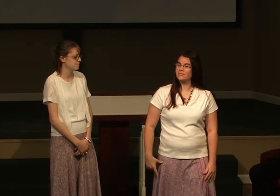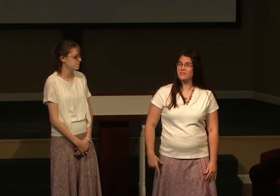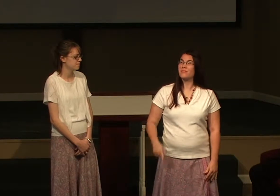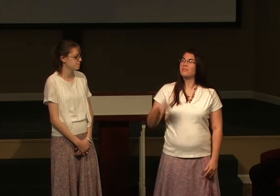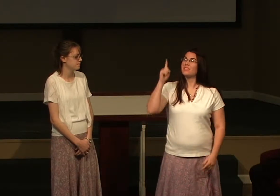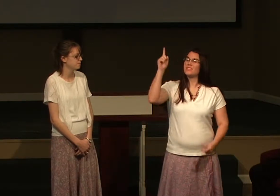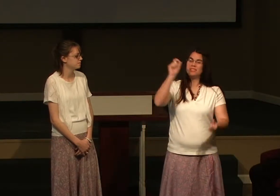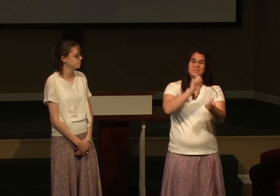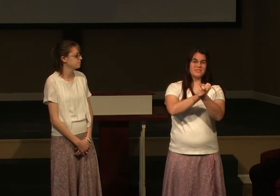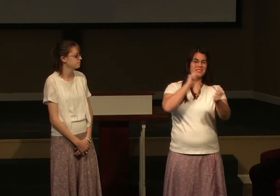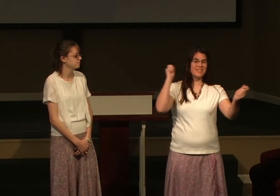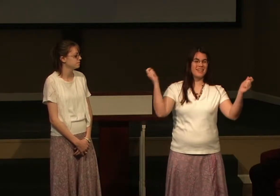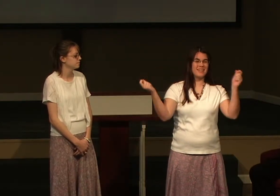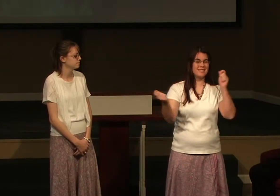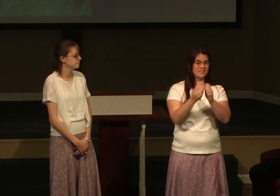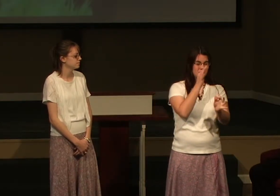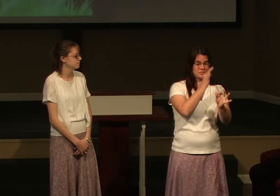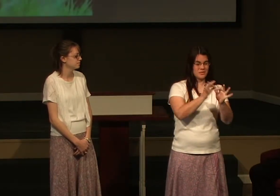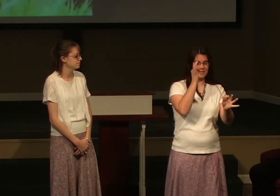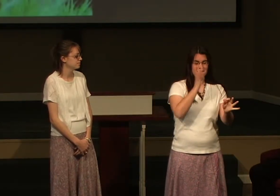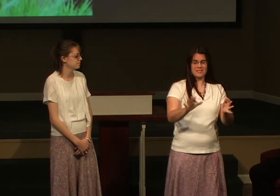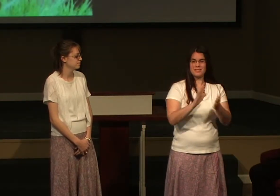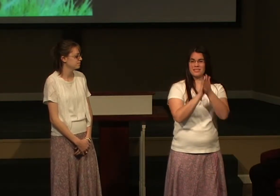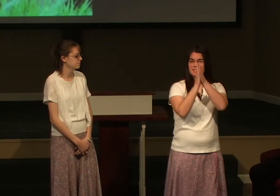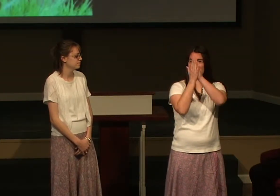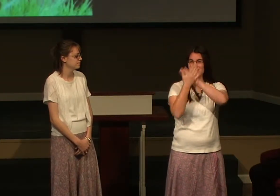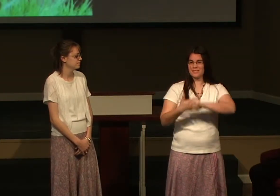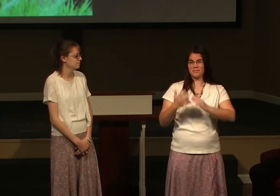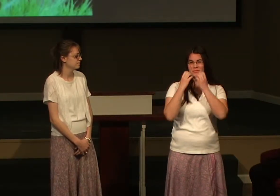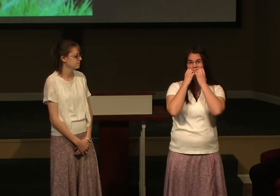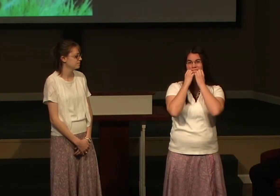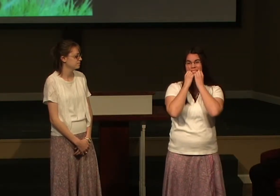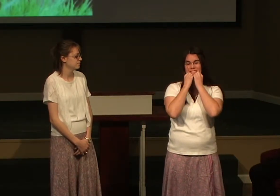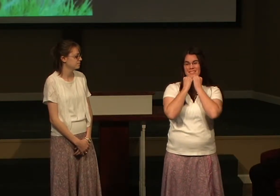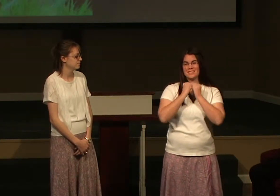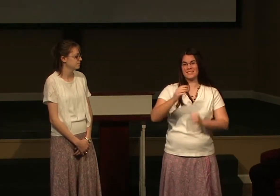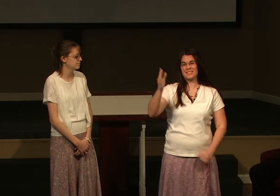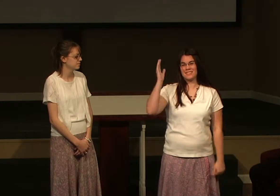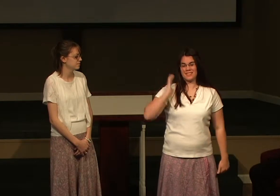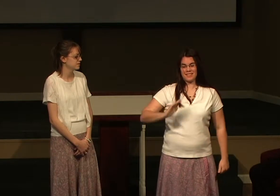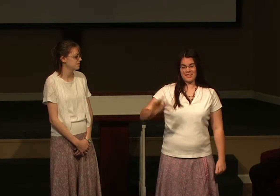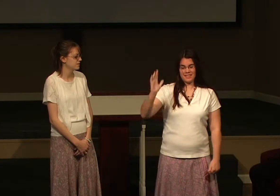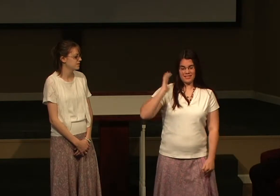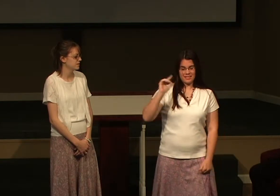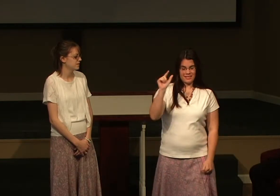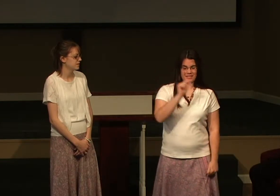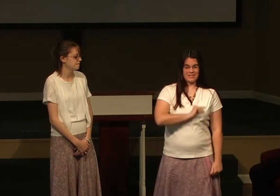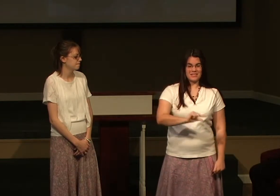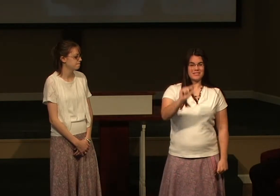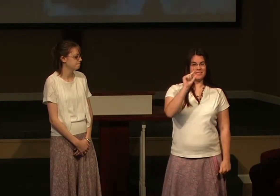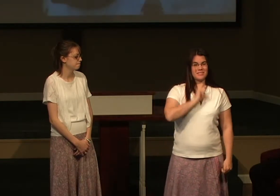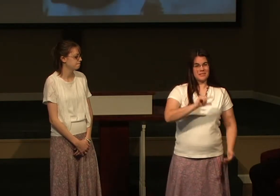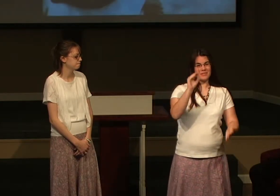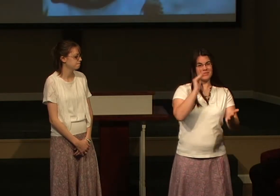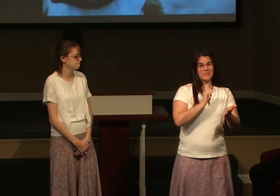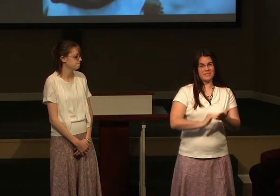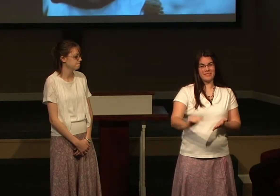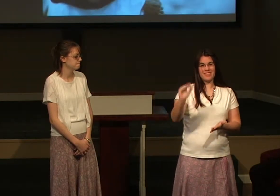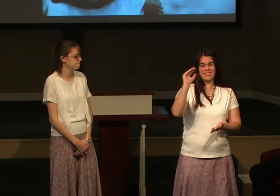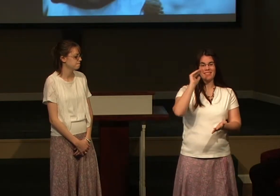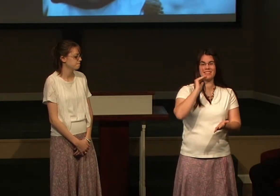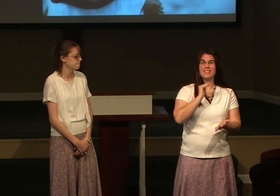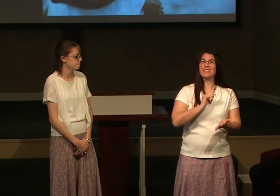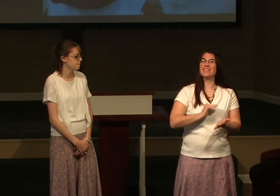But you change worthless in the precious, guilty to